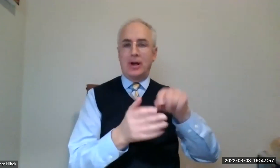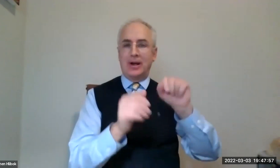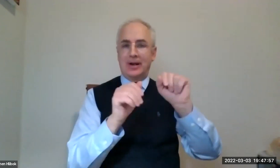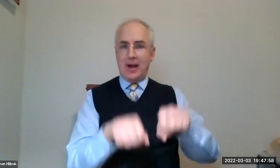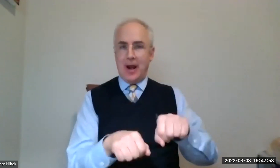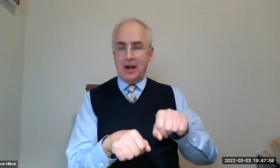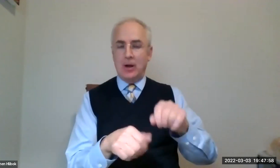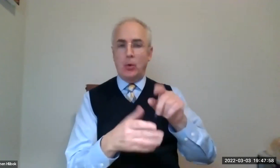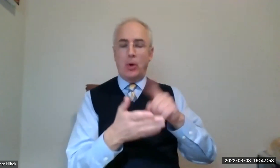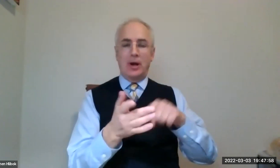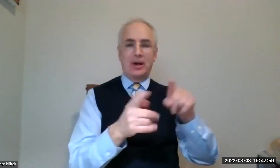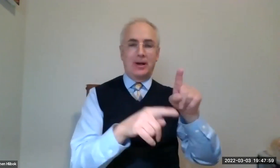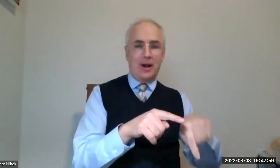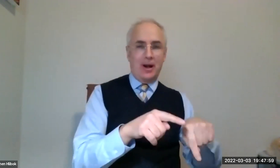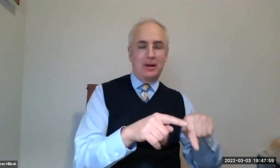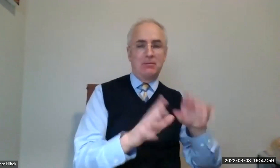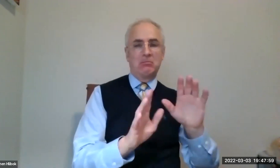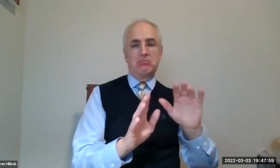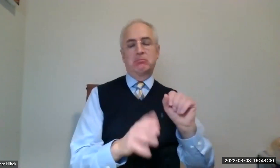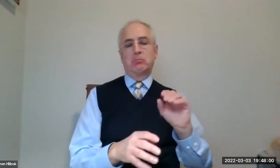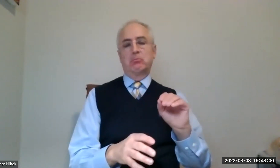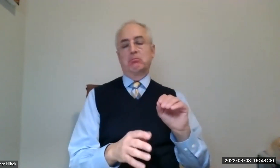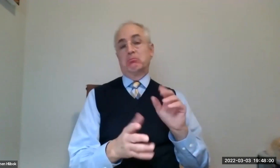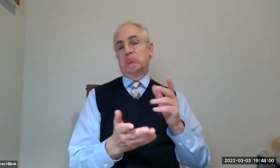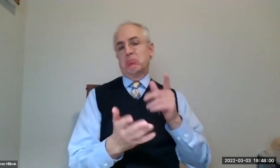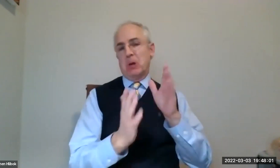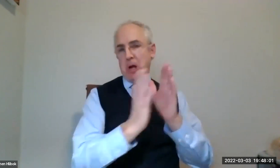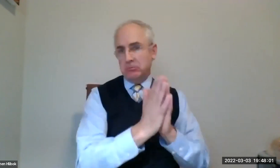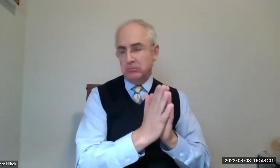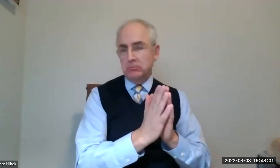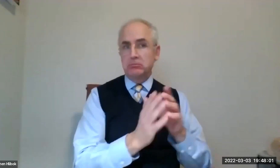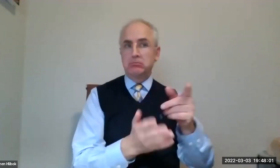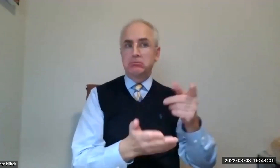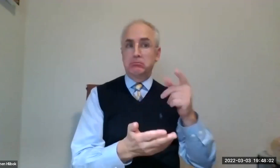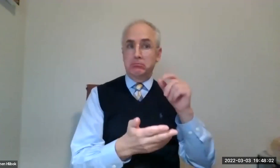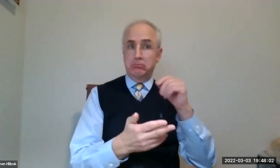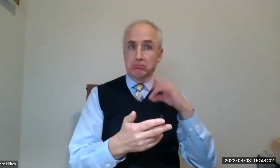to make sure you get an accurate detail about what can and what cannot be done.